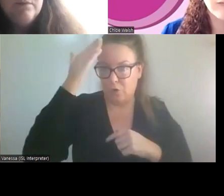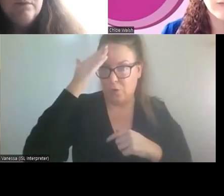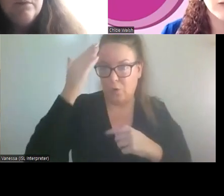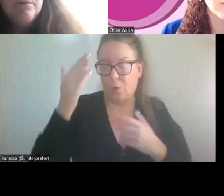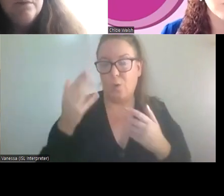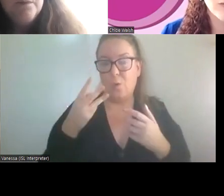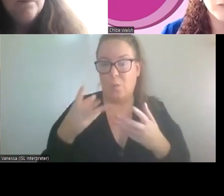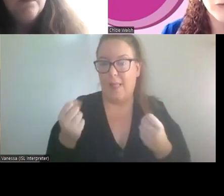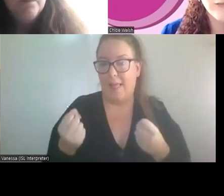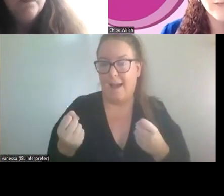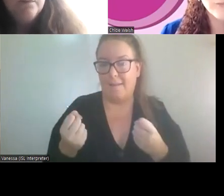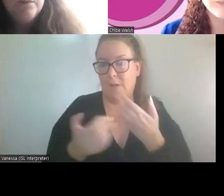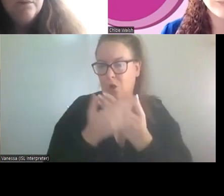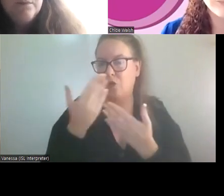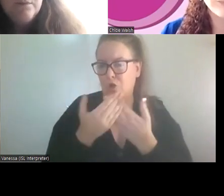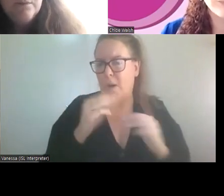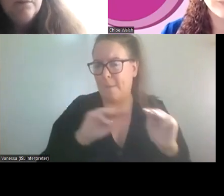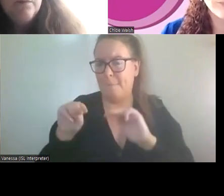perspectives as well, which is really important.